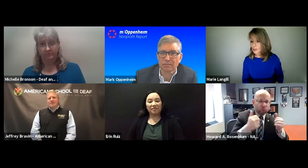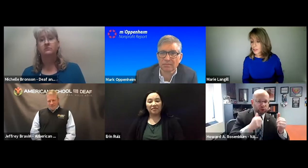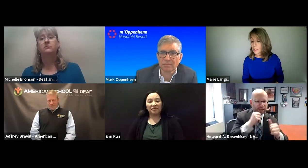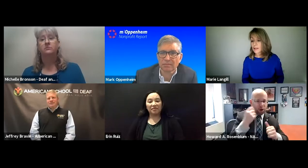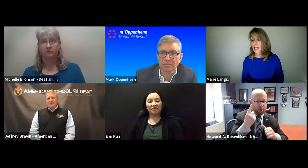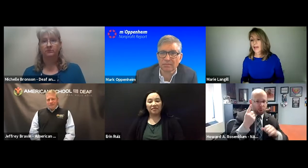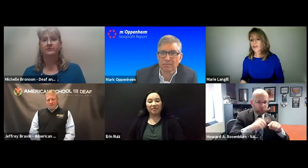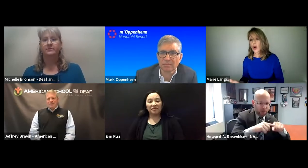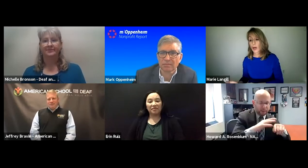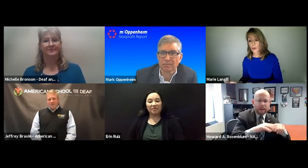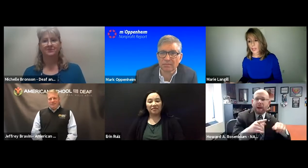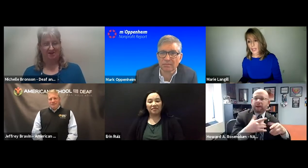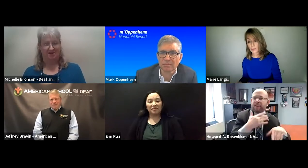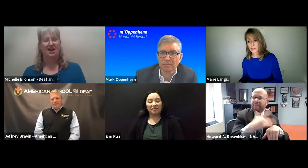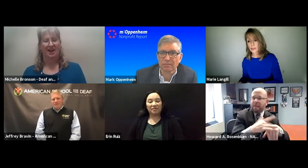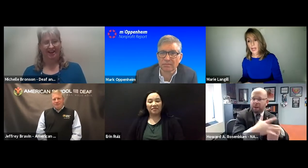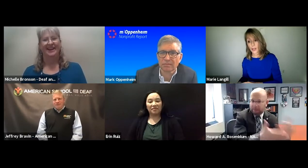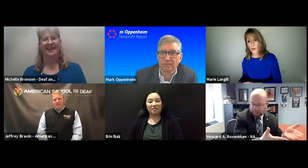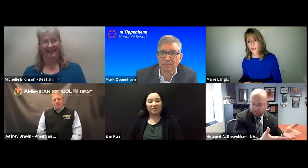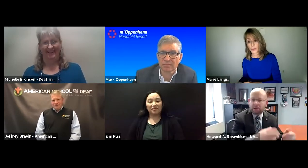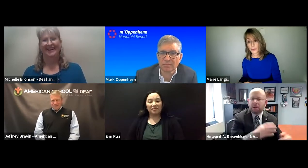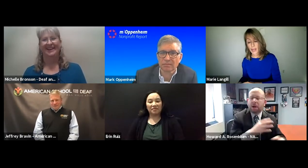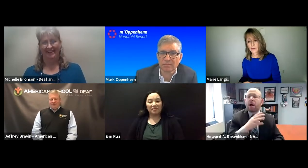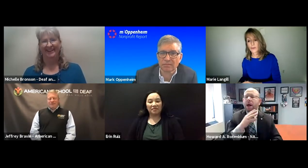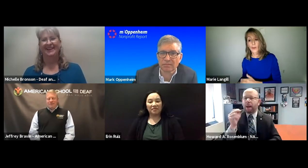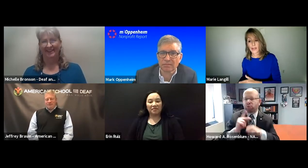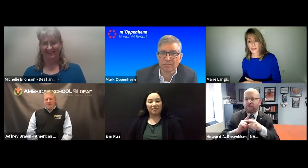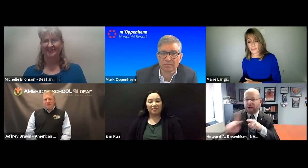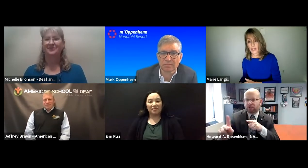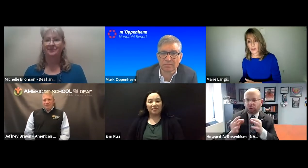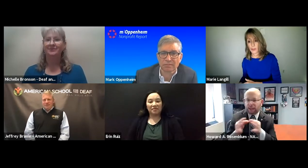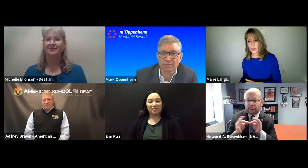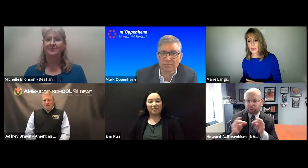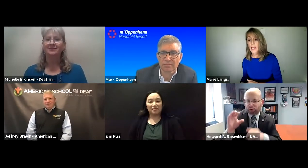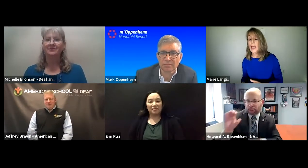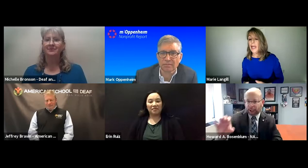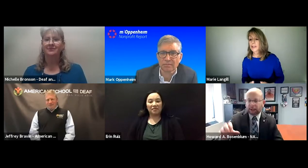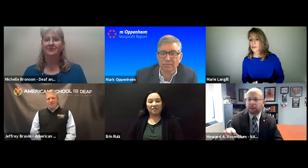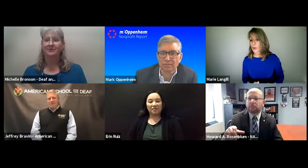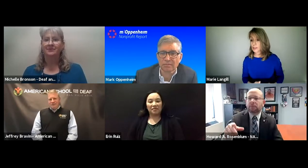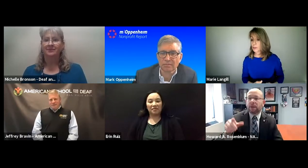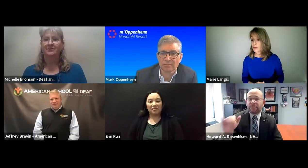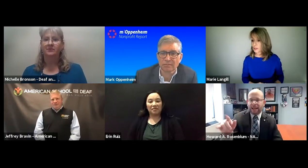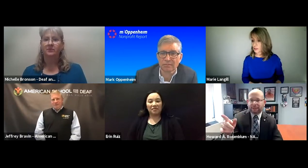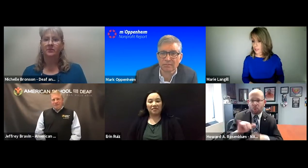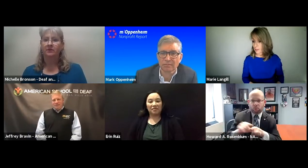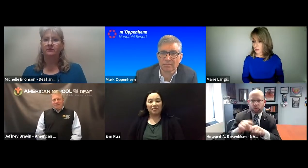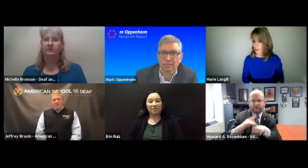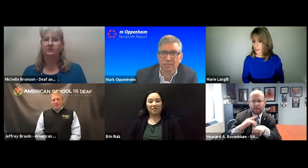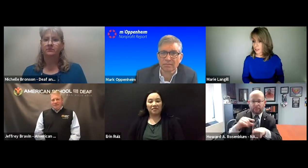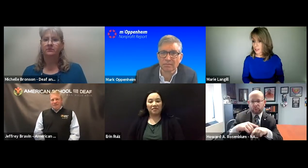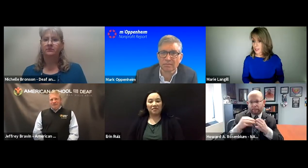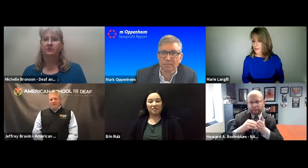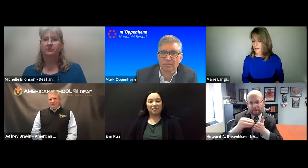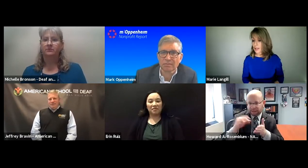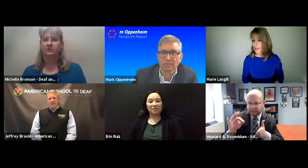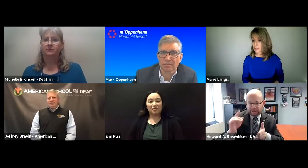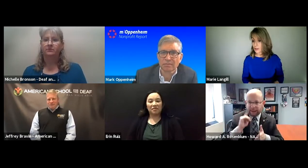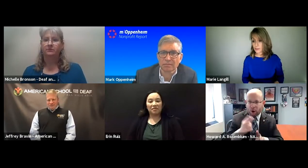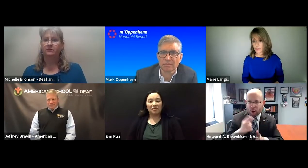caption. They have the auto captions. I always do that when that is available, as well as the professional captioning.